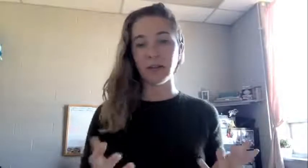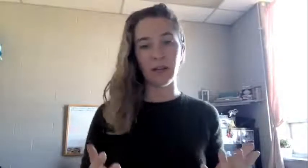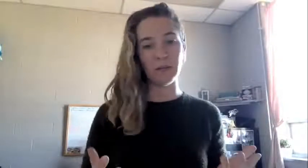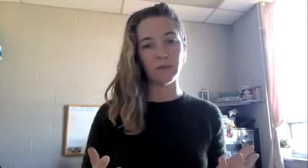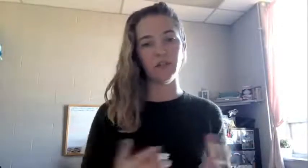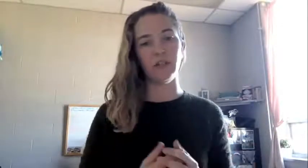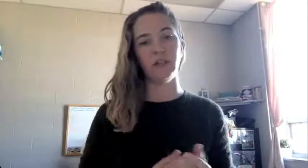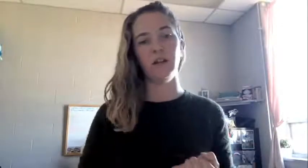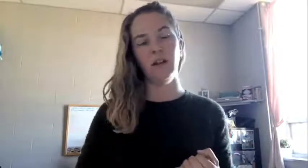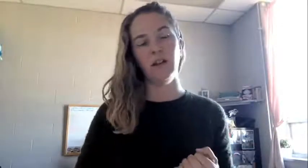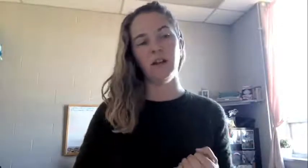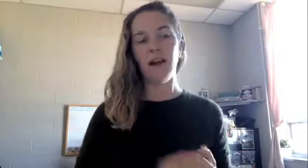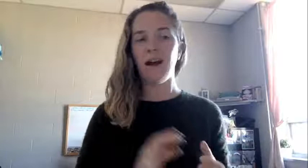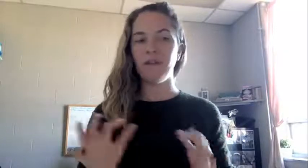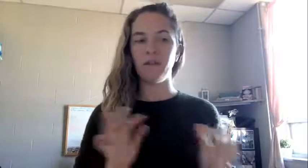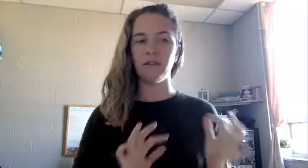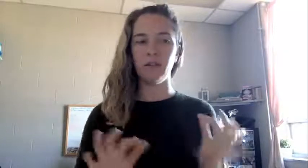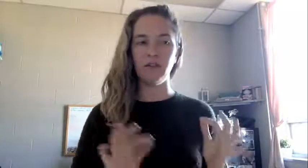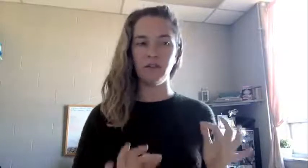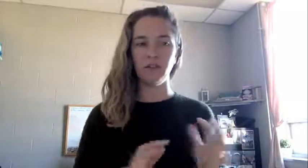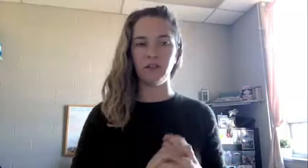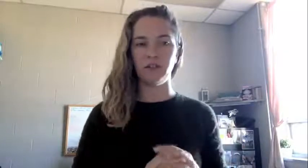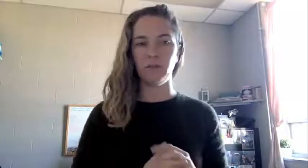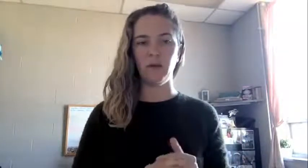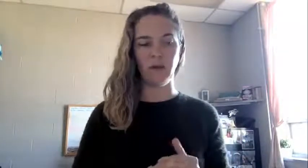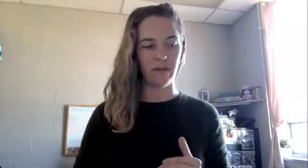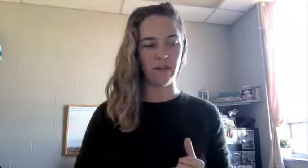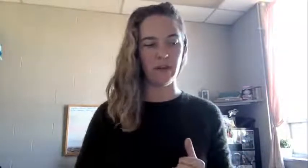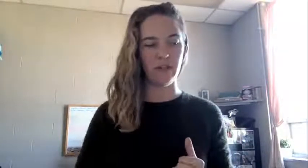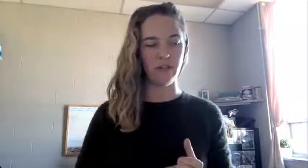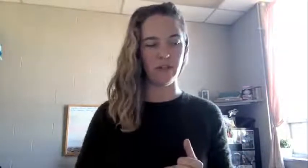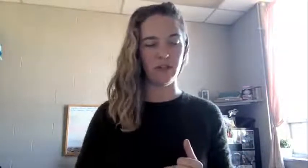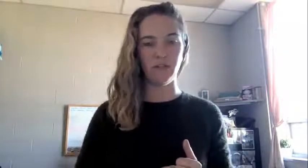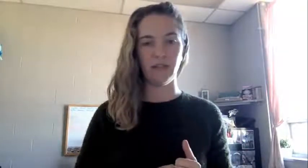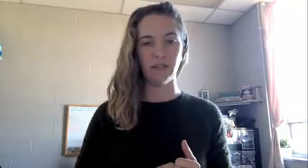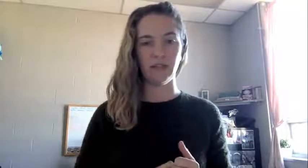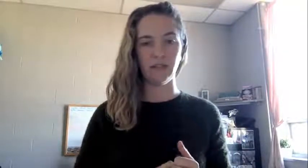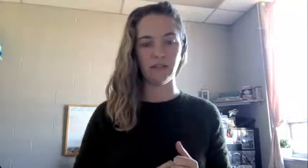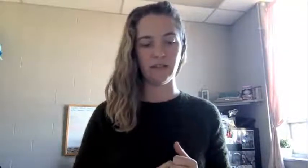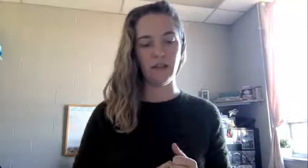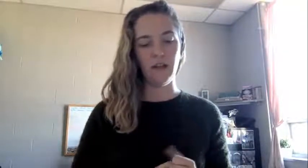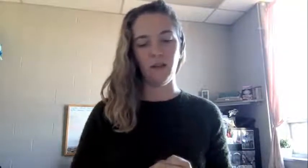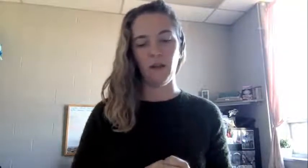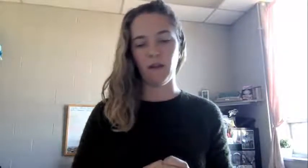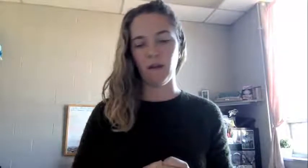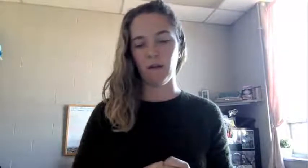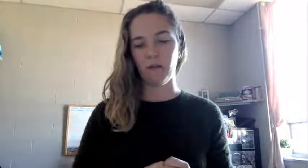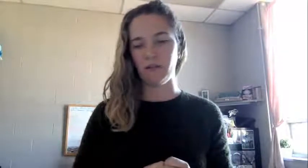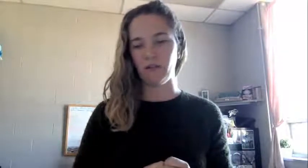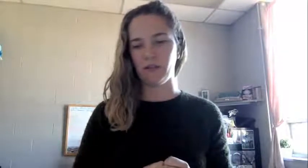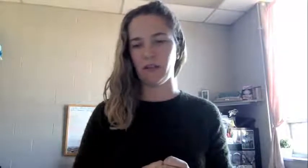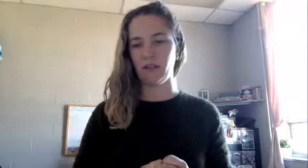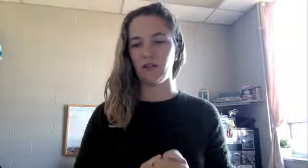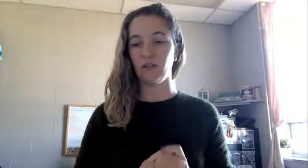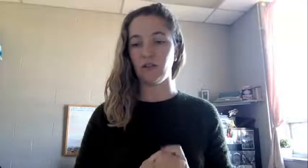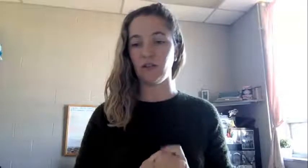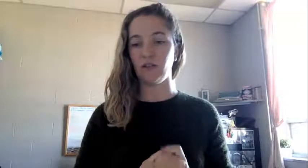-time position. Now that there's all of these questions about whether or not tenure should even exist, there are positions like you're a lecturer.